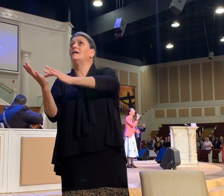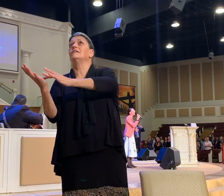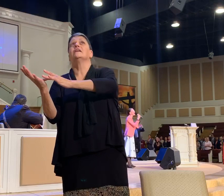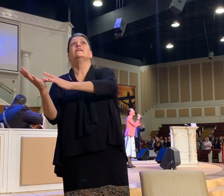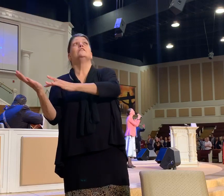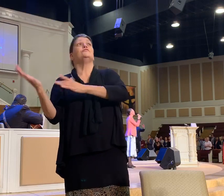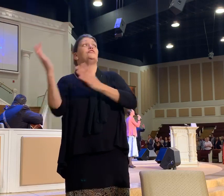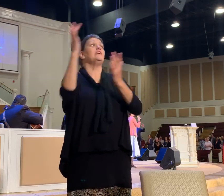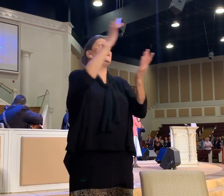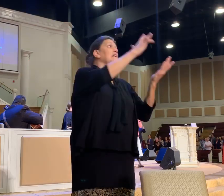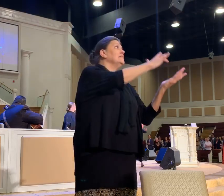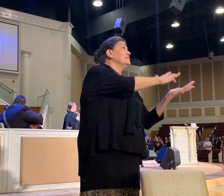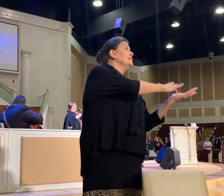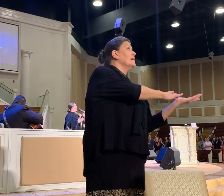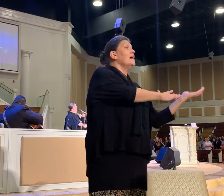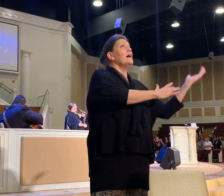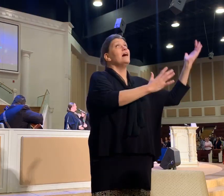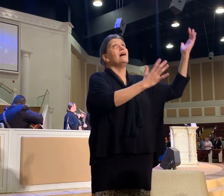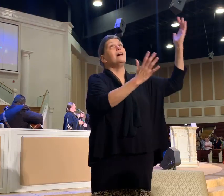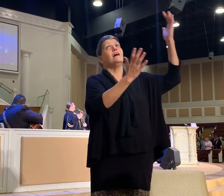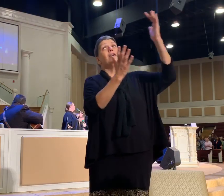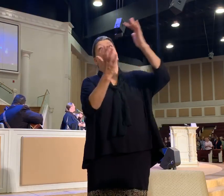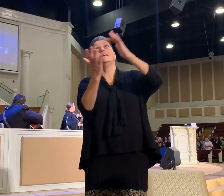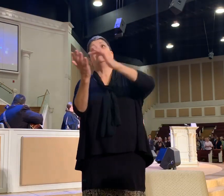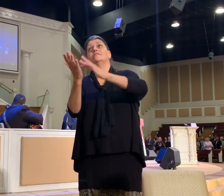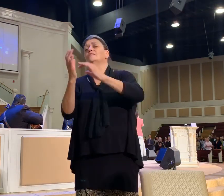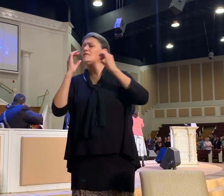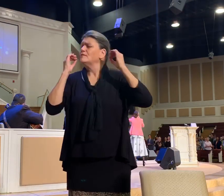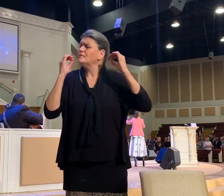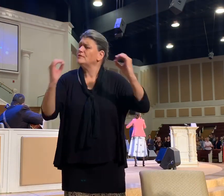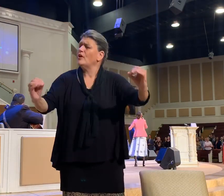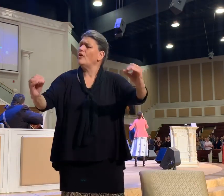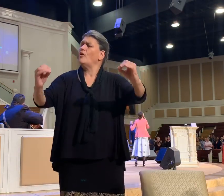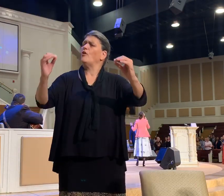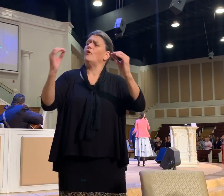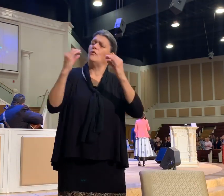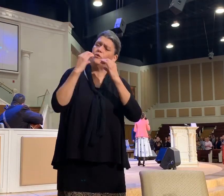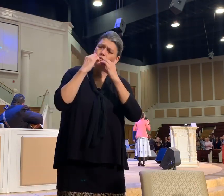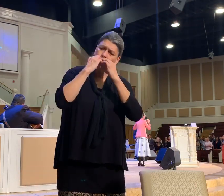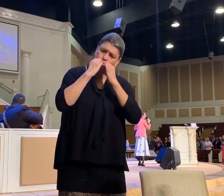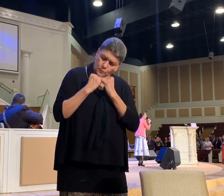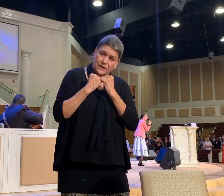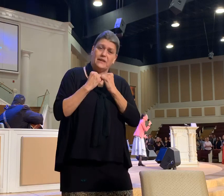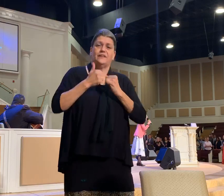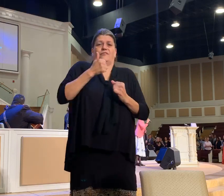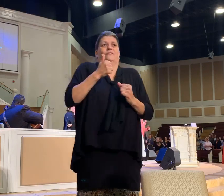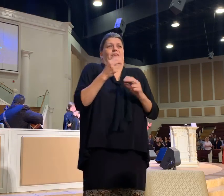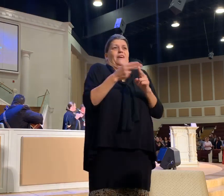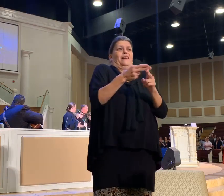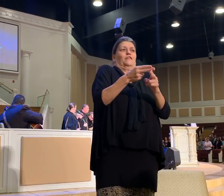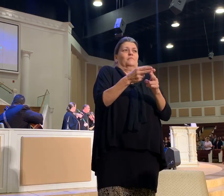Jesus, don't sing a name,